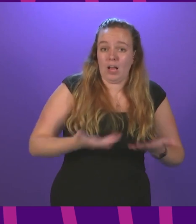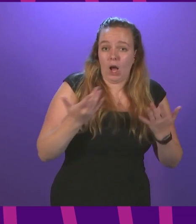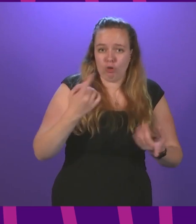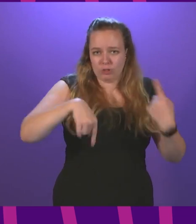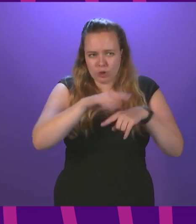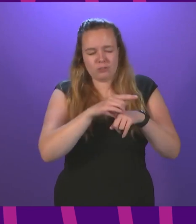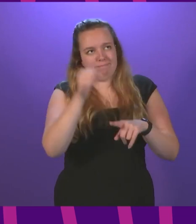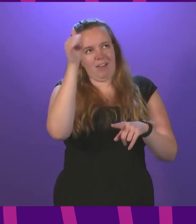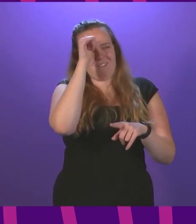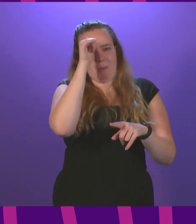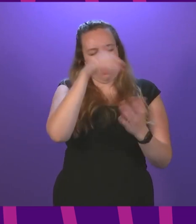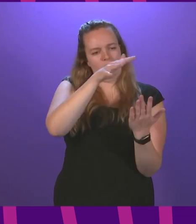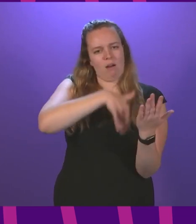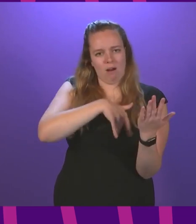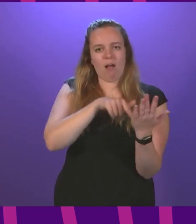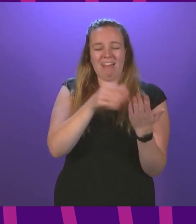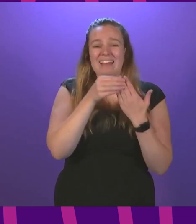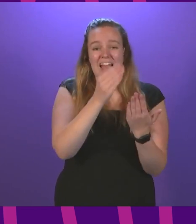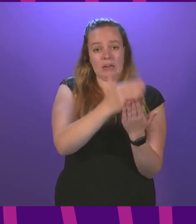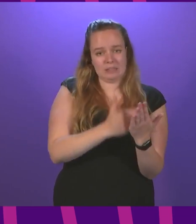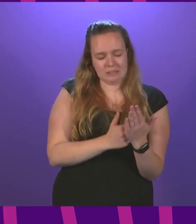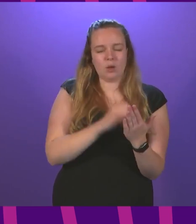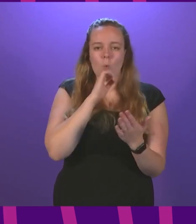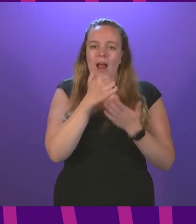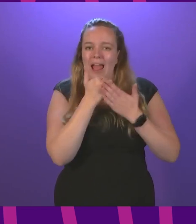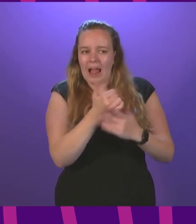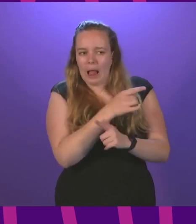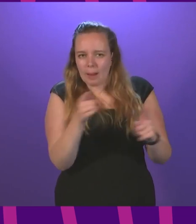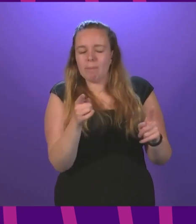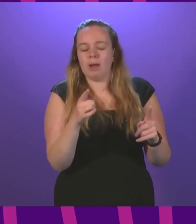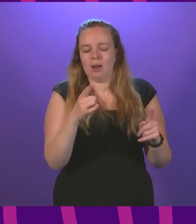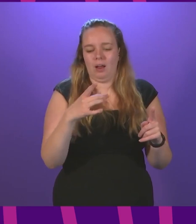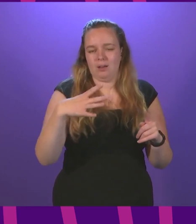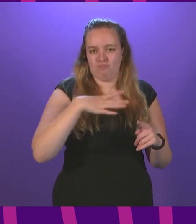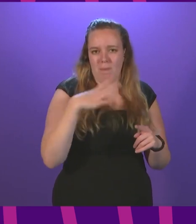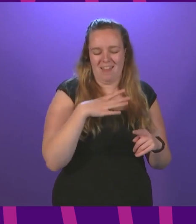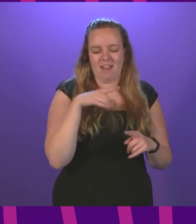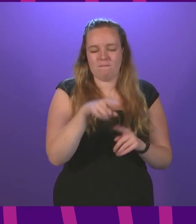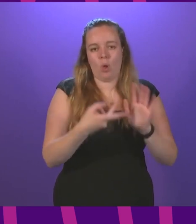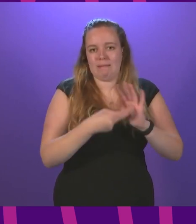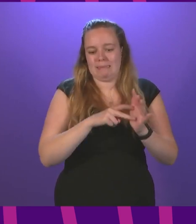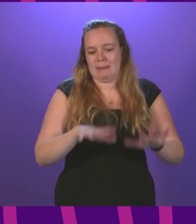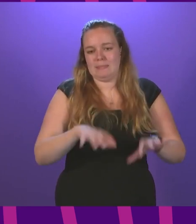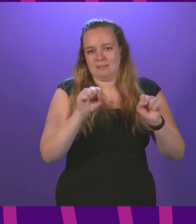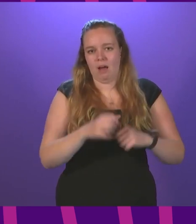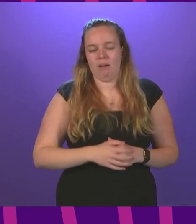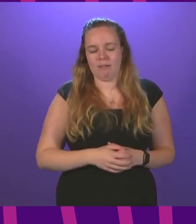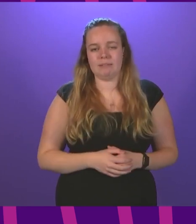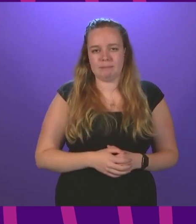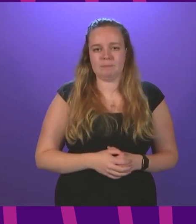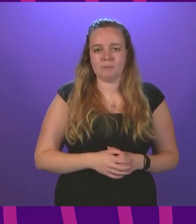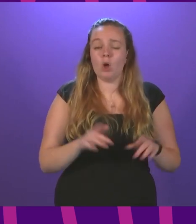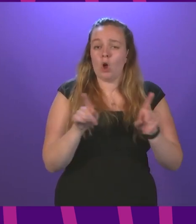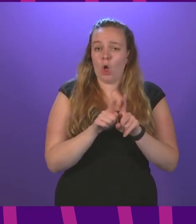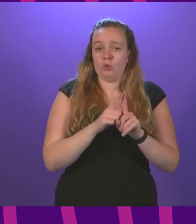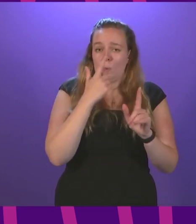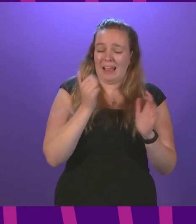familiarise themselves with this guidance, which will assist them in making the necessary preparations for the scheme coming into force. I can